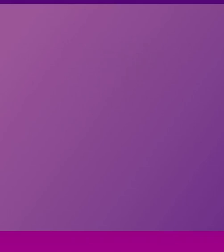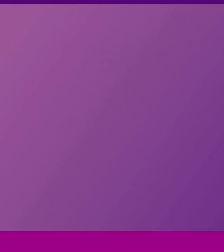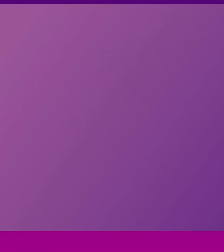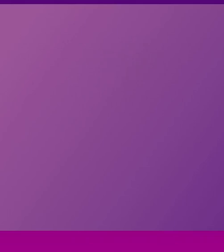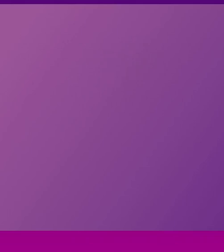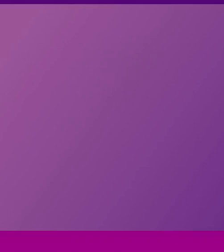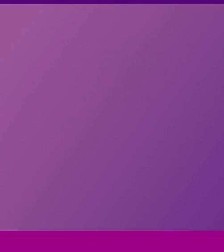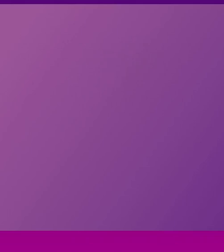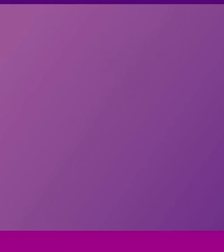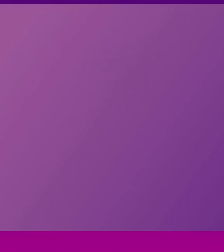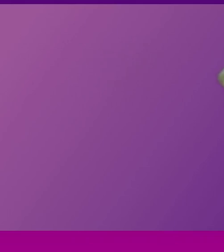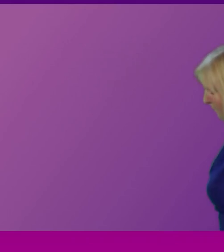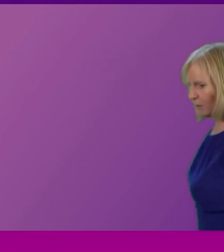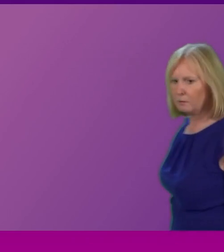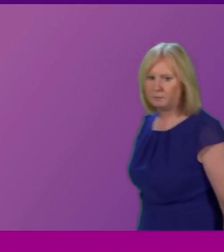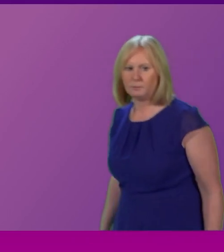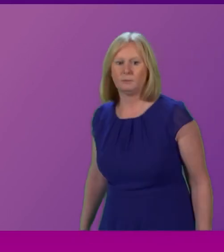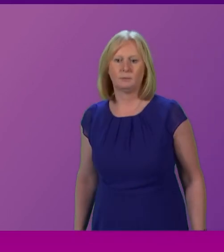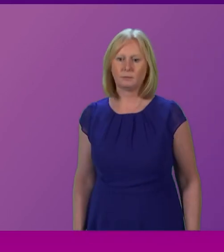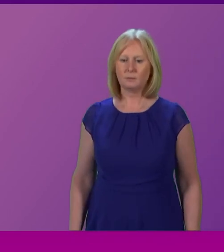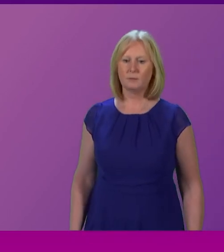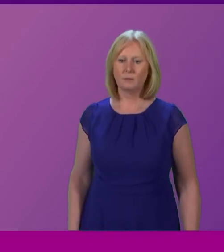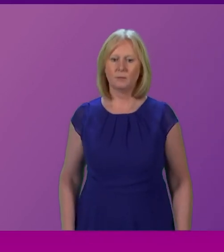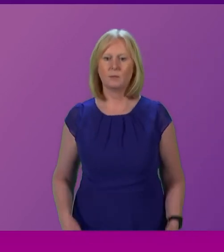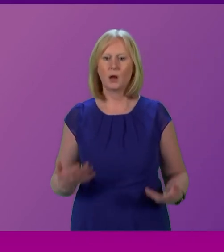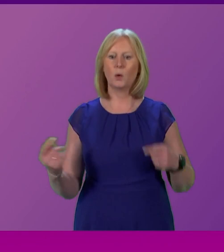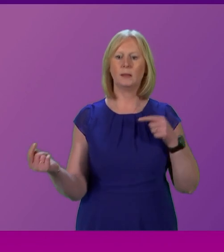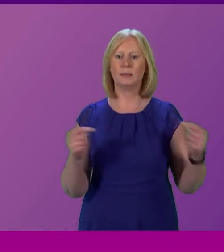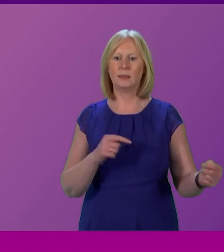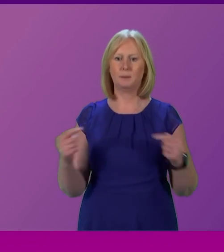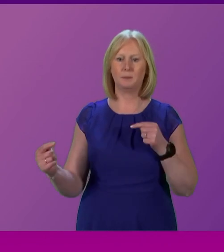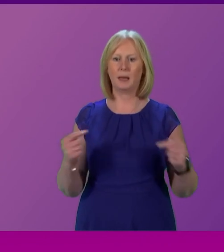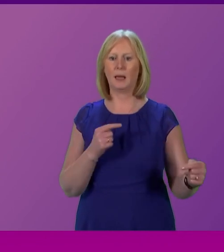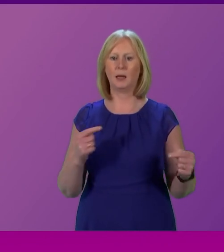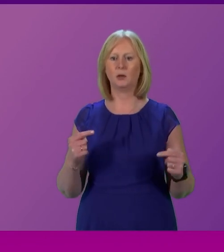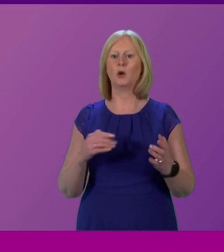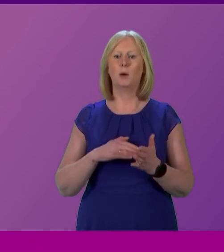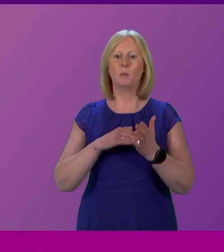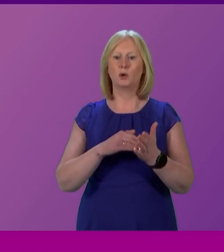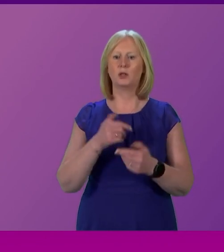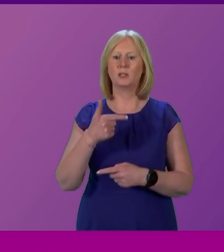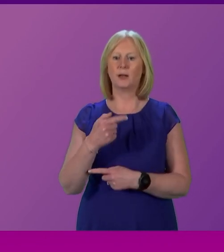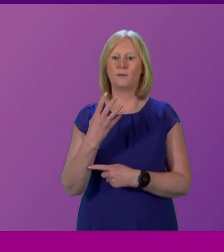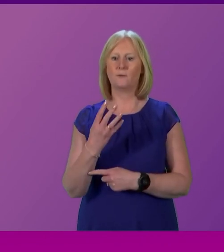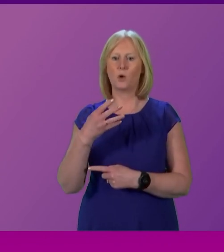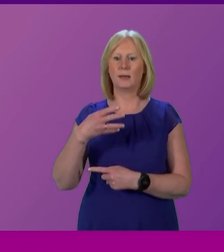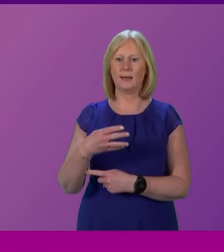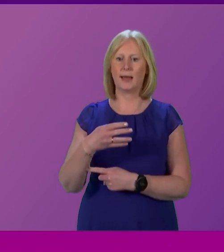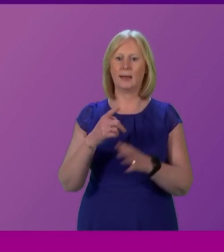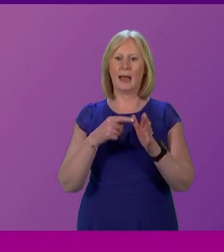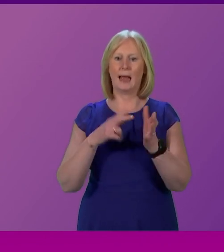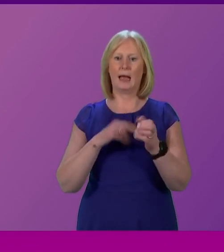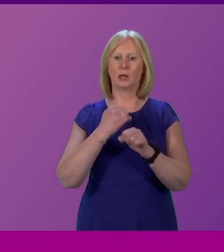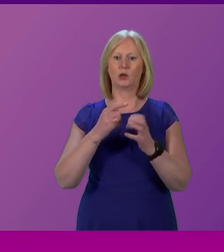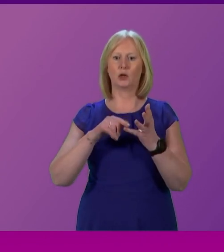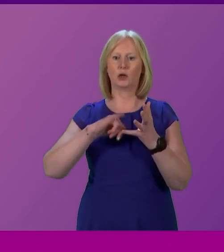Thank you. The next item of business is a debate on Motion 7429 in the name of Angus Robertson on